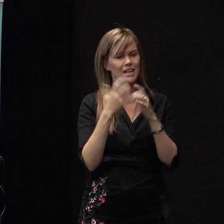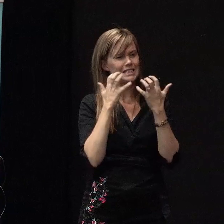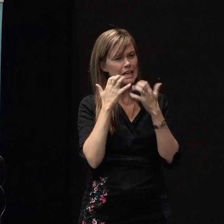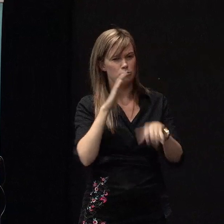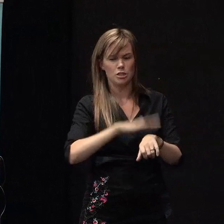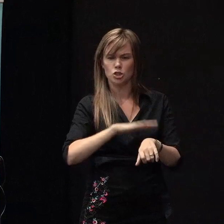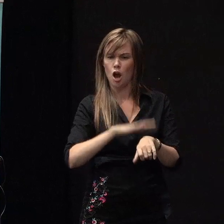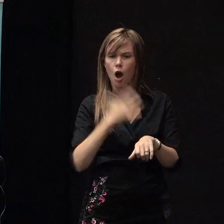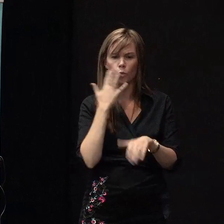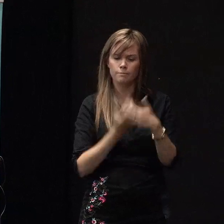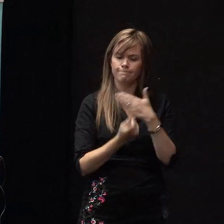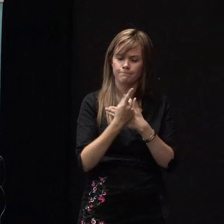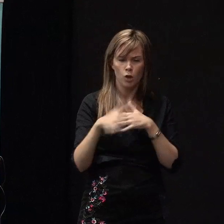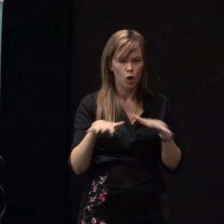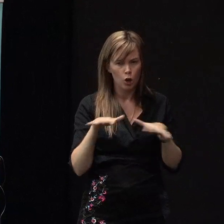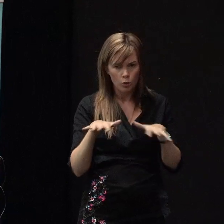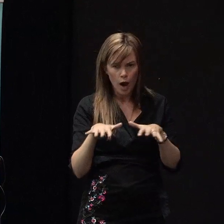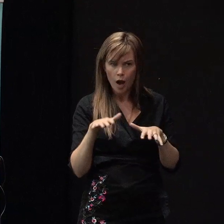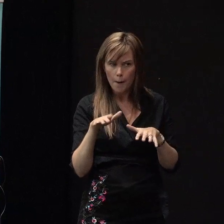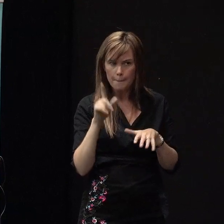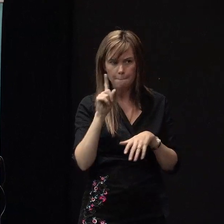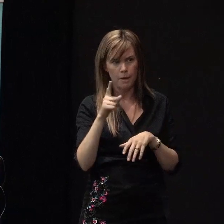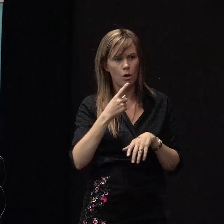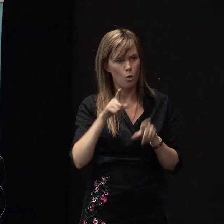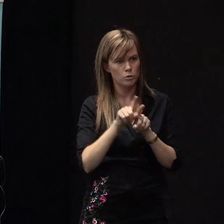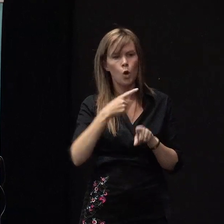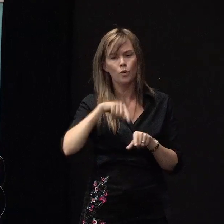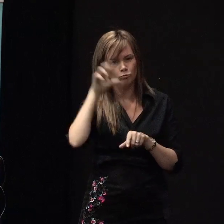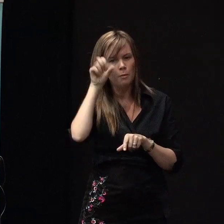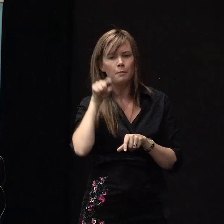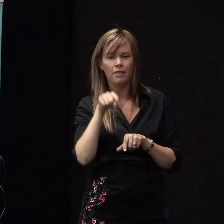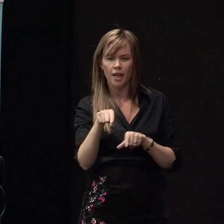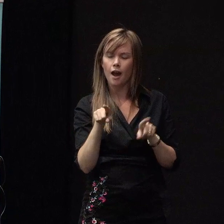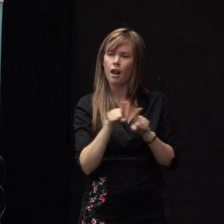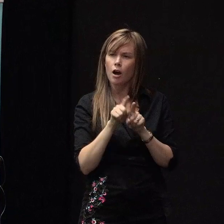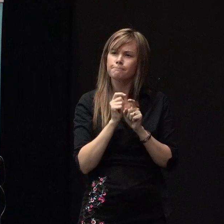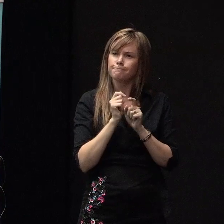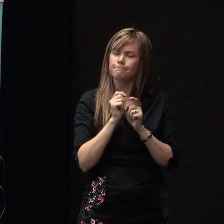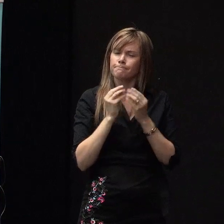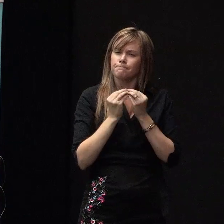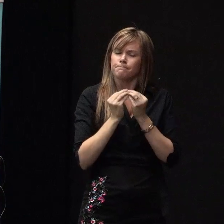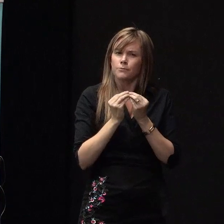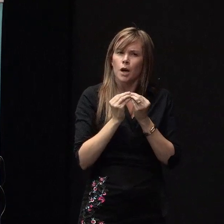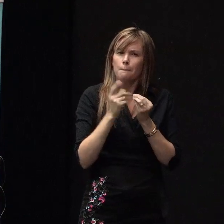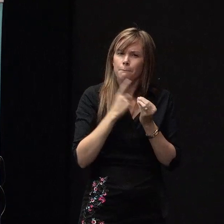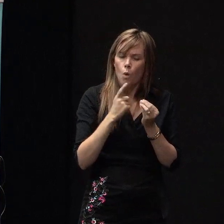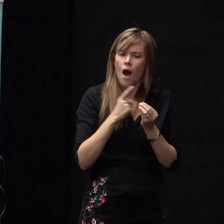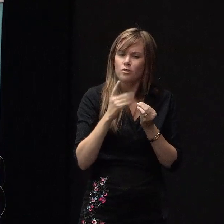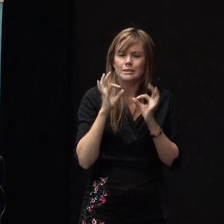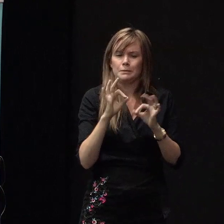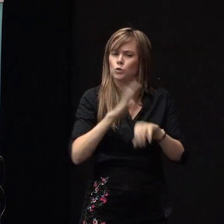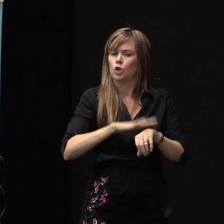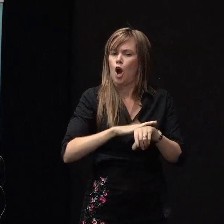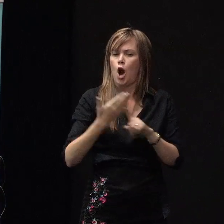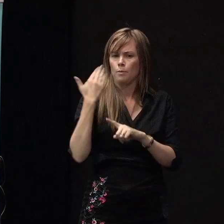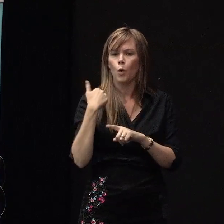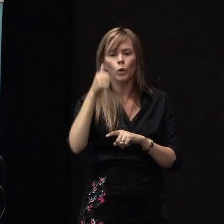for many of us, we also kind of remember it reasonably fondly because it was a pretty special time for some of us. We really